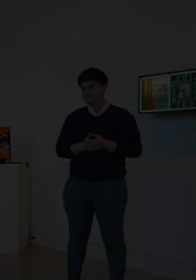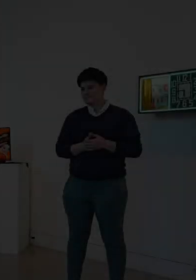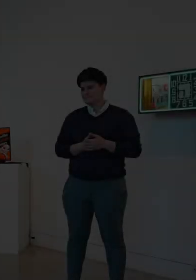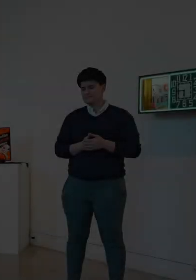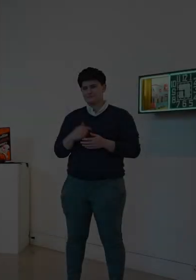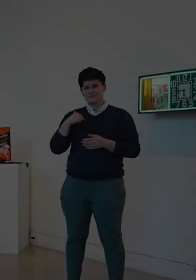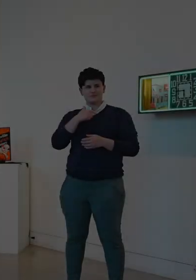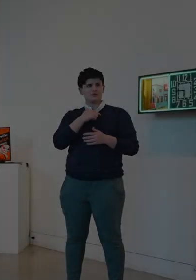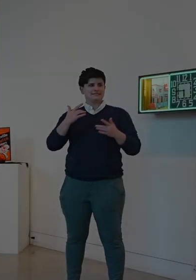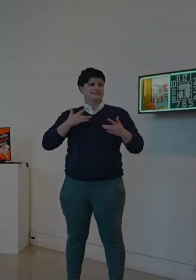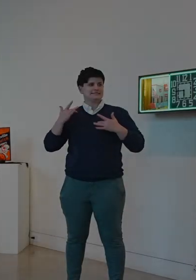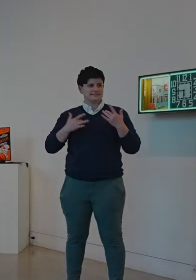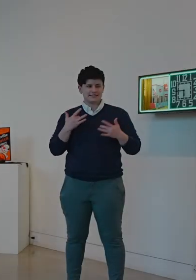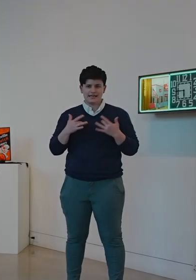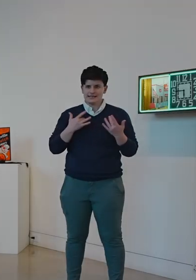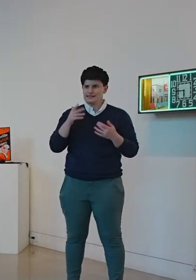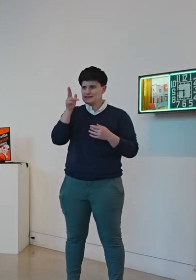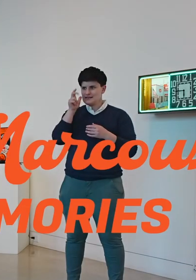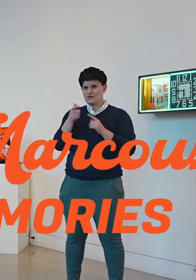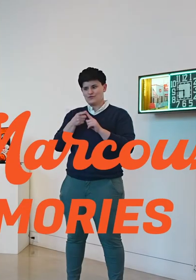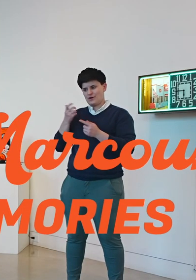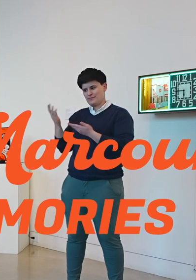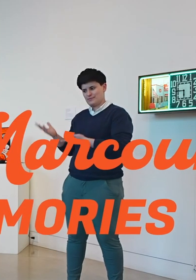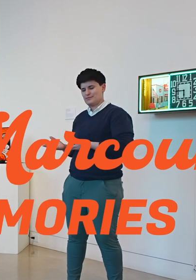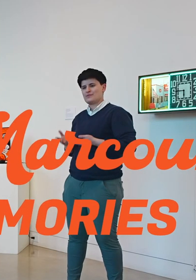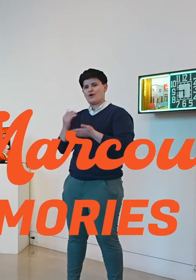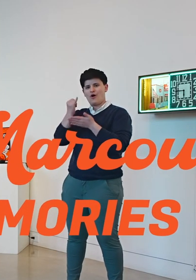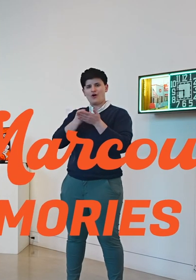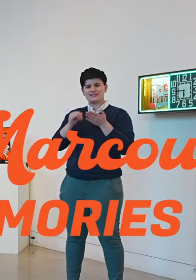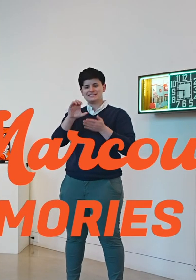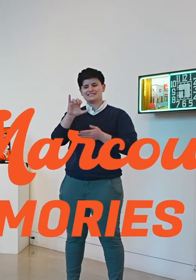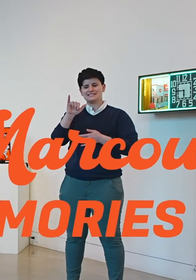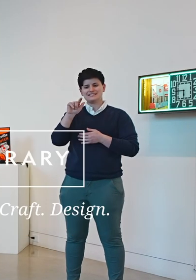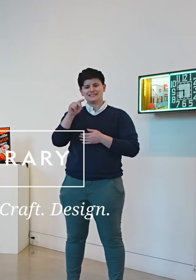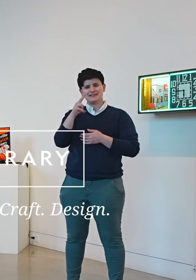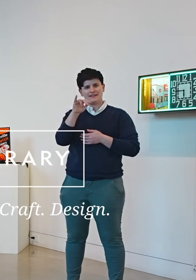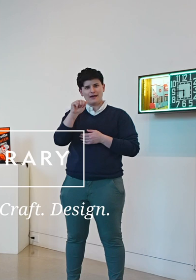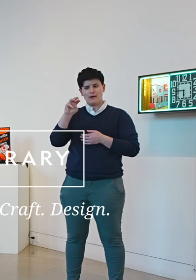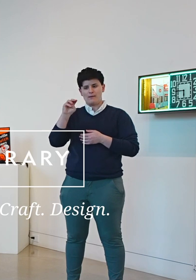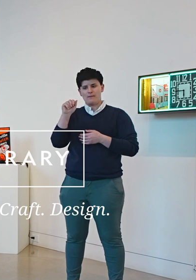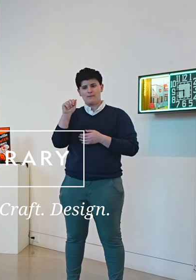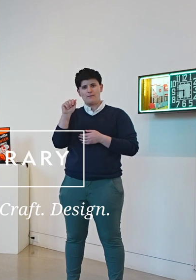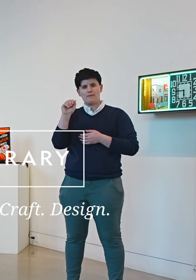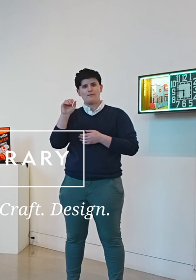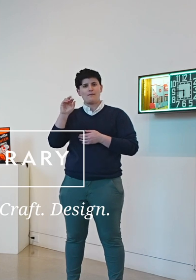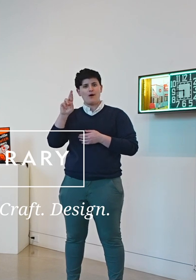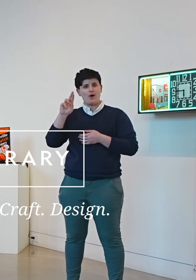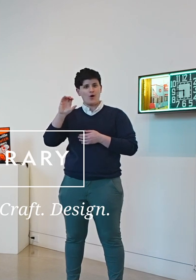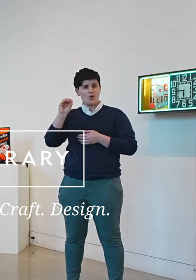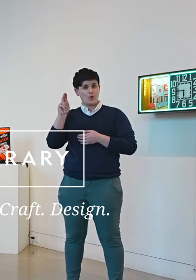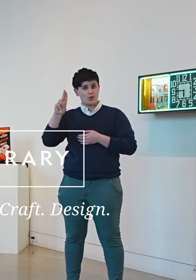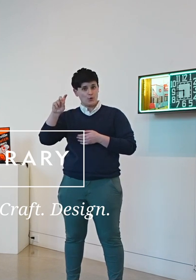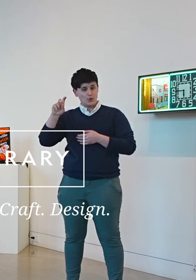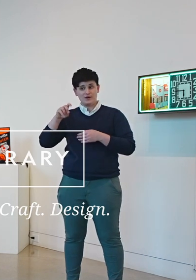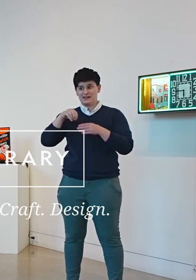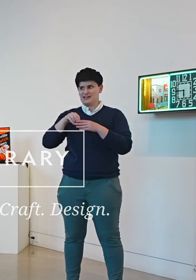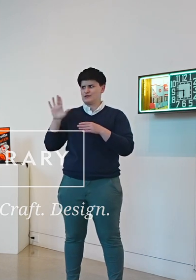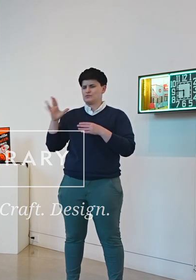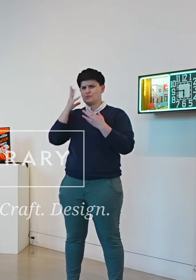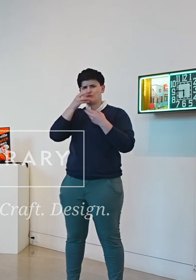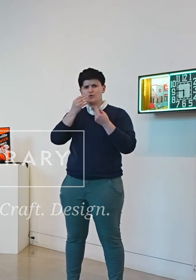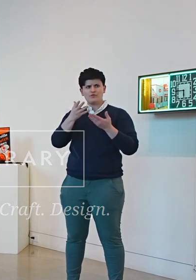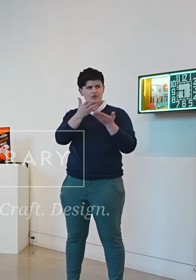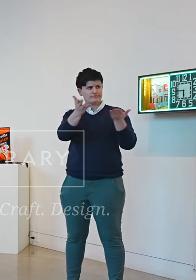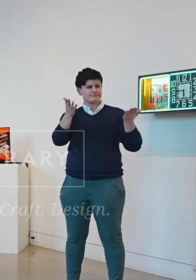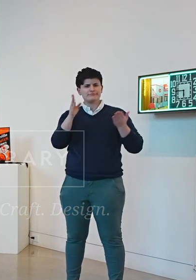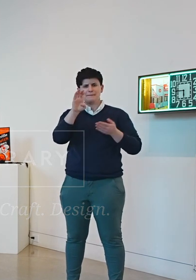We're really excited to hear from our artist Cynthia Marcoux in her stunning exhibition Beaded Memories. Before we